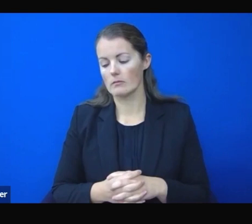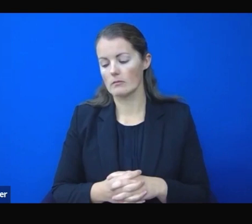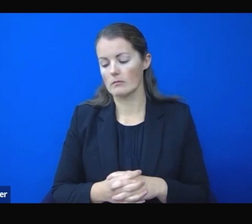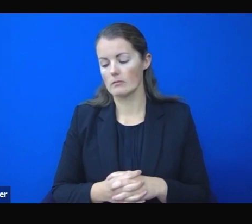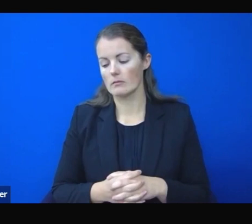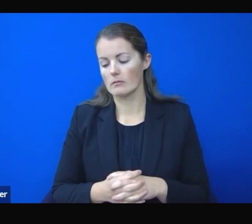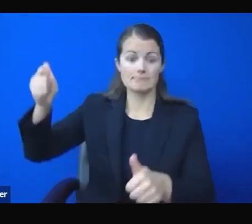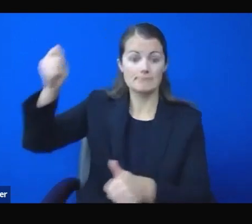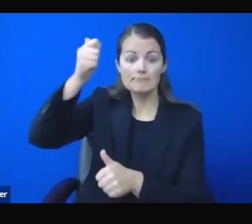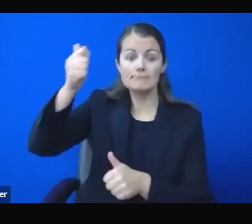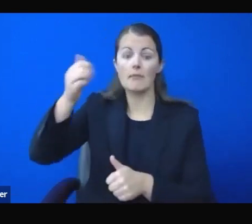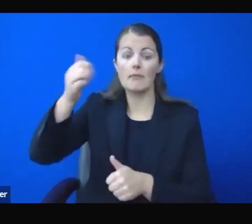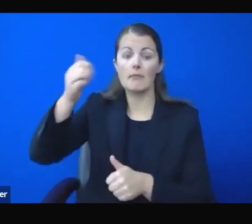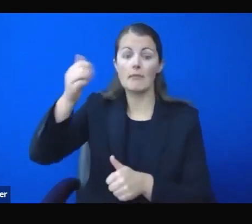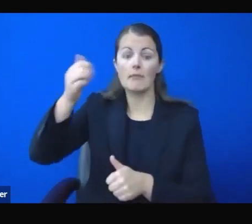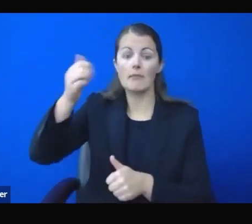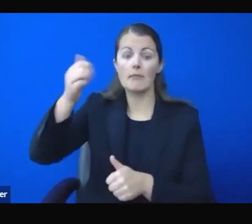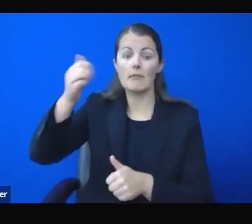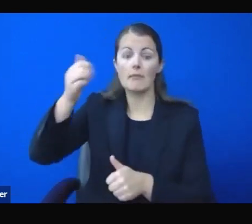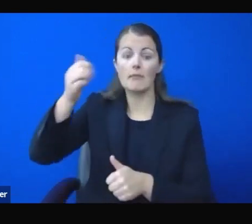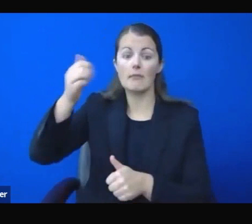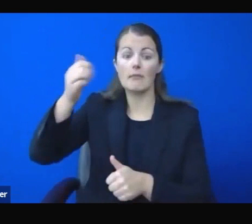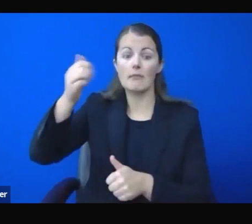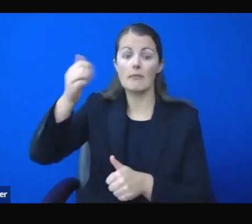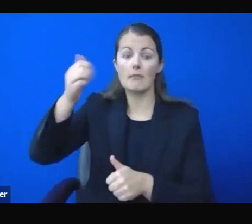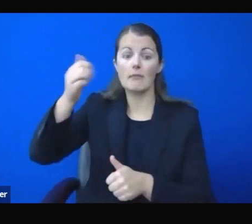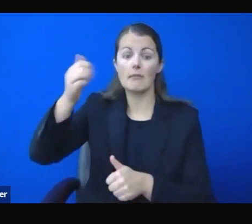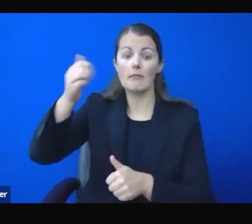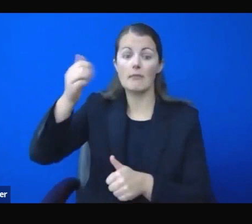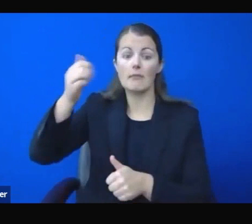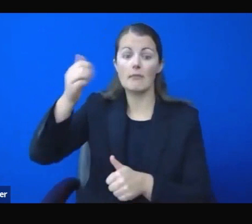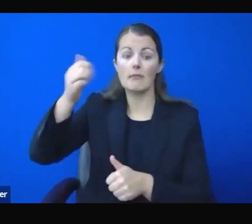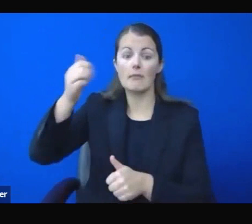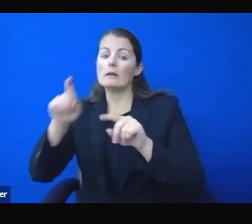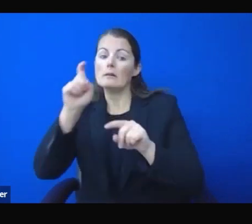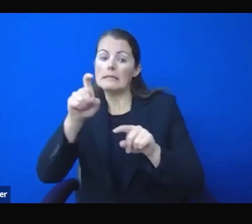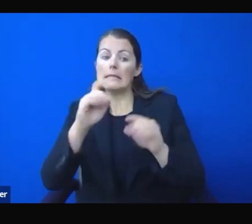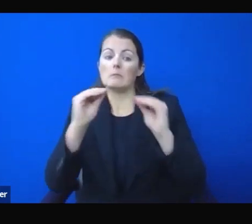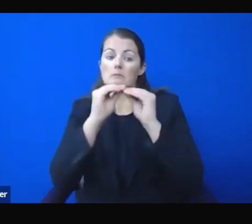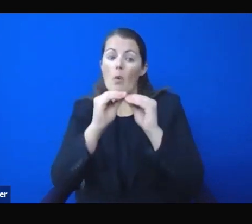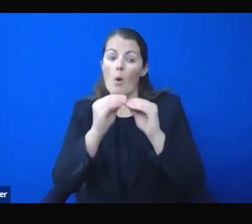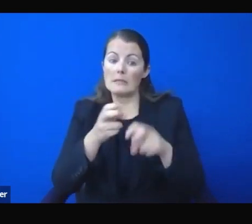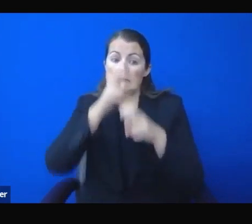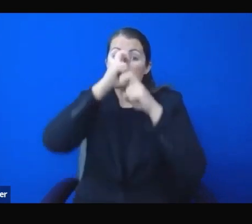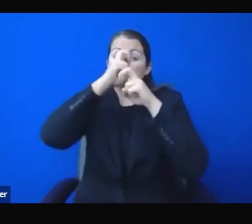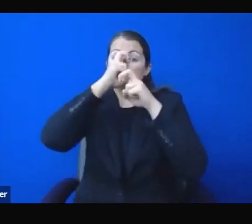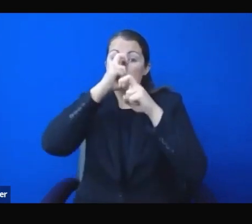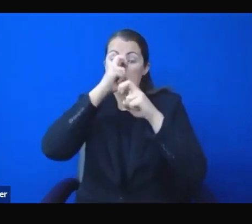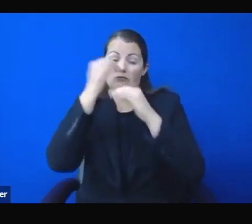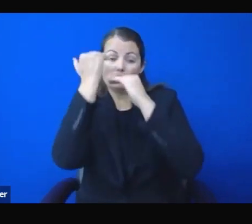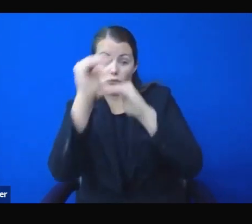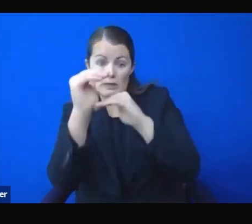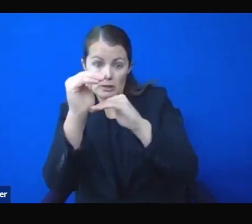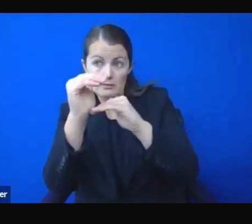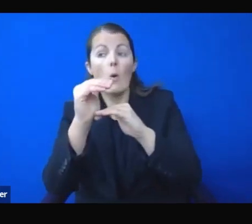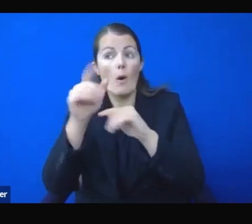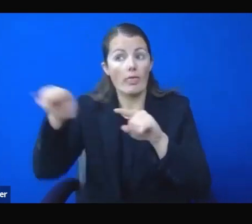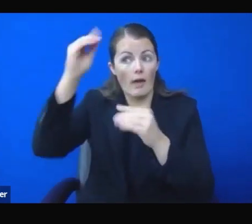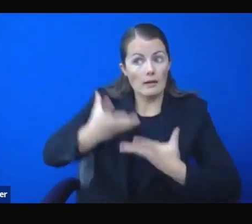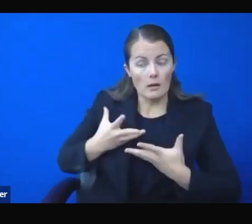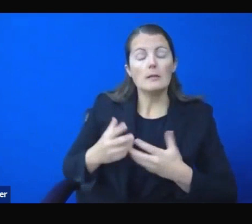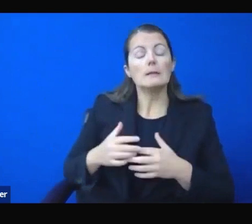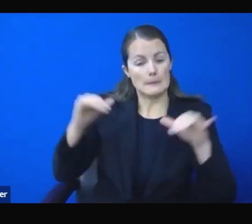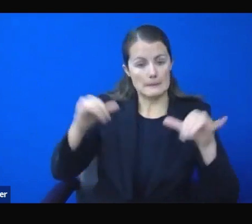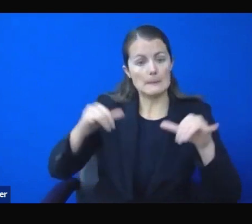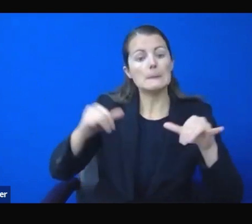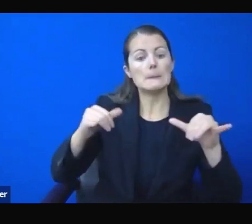be forced to come in front of you all again with tougher actions. I believe we can avoid those actions if we all commit